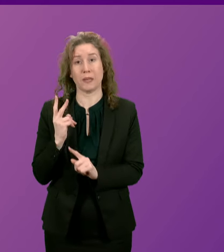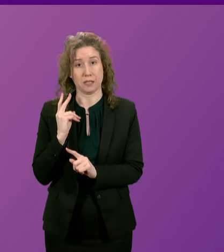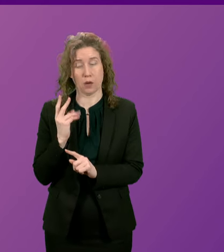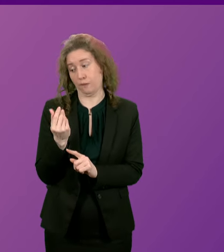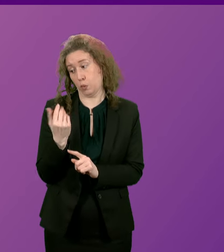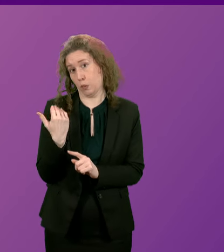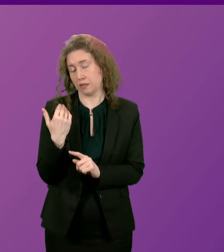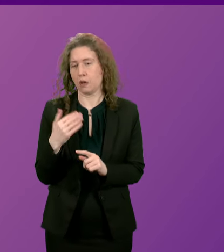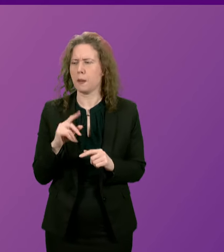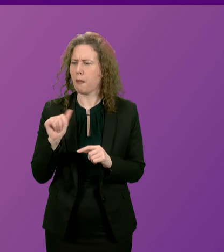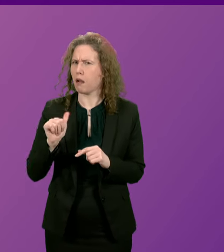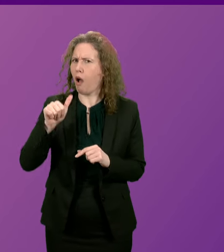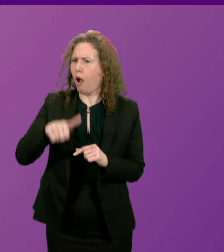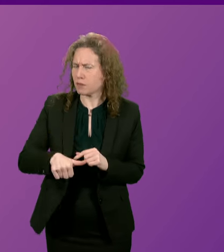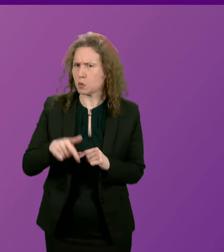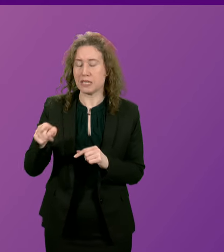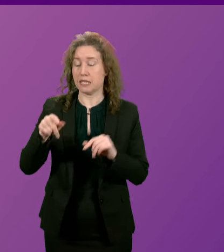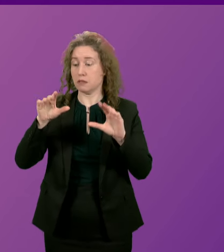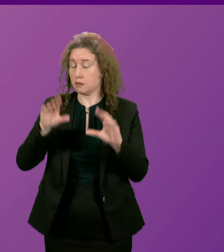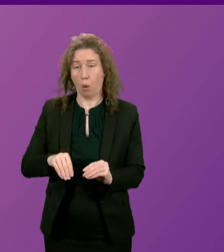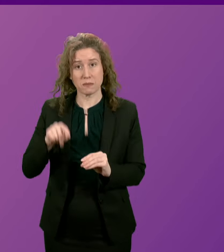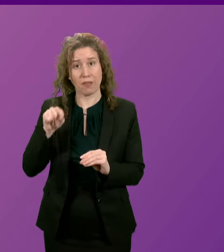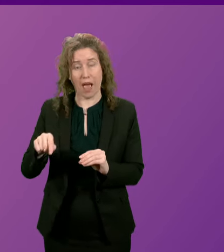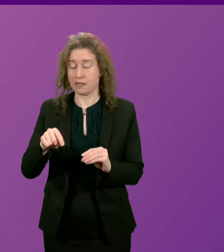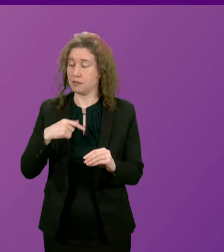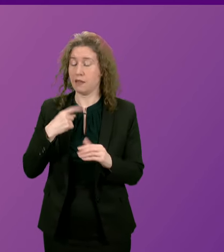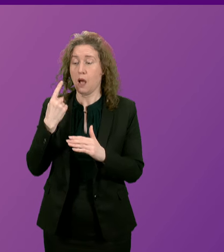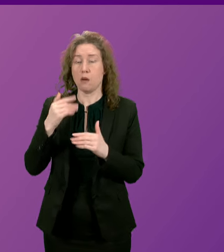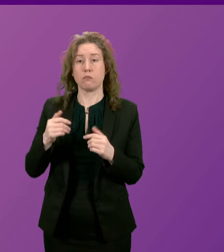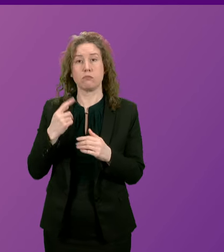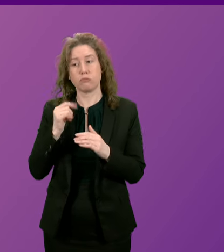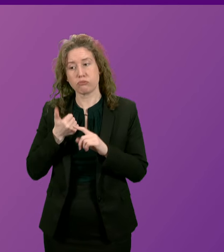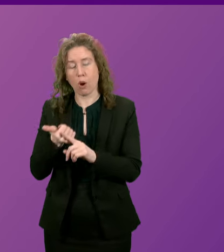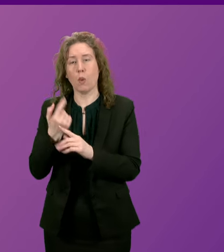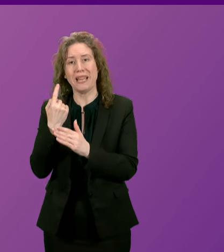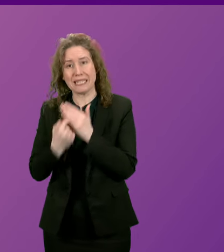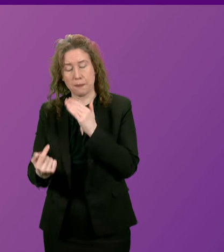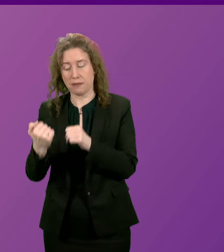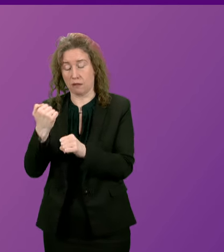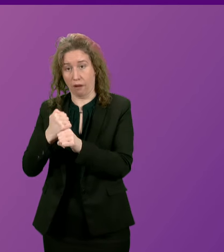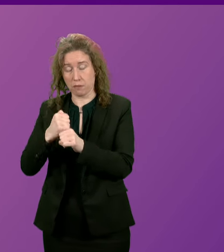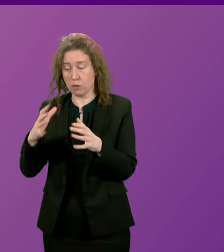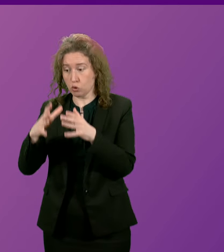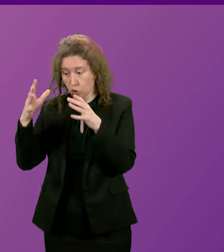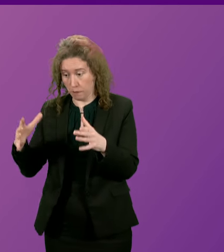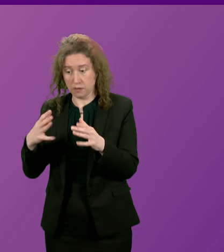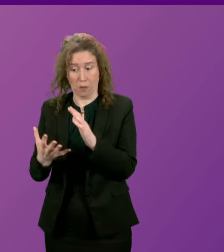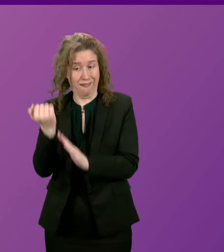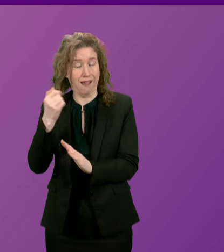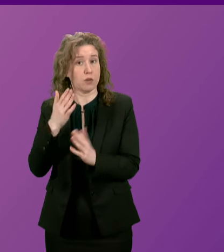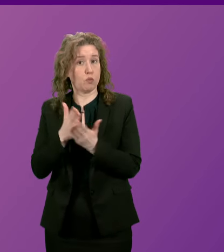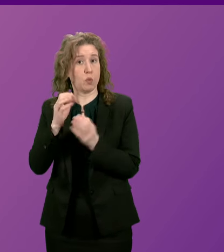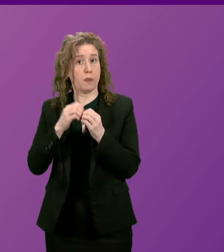Since then though, he has needlessly ended the progressive pro-independence government majority brought about by the Butte House agreement.